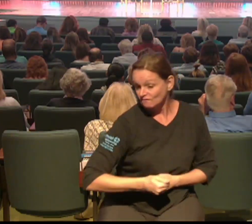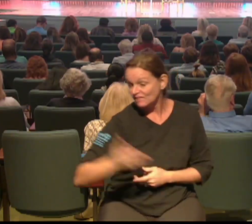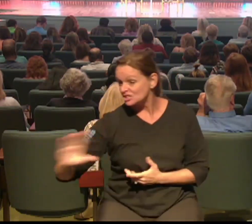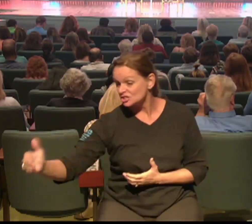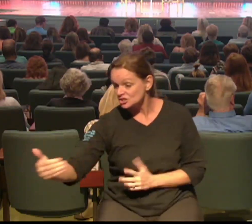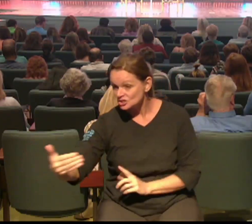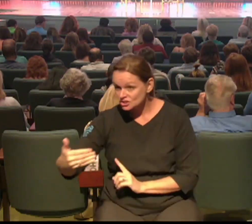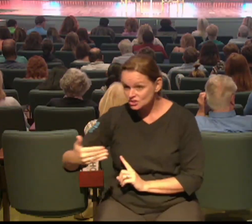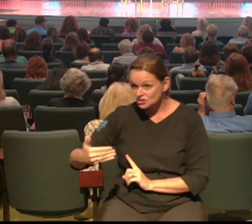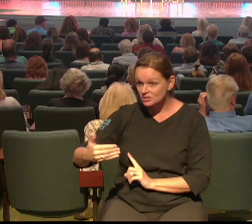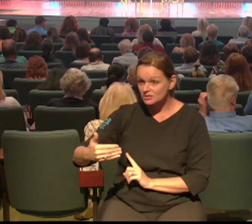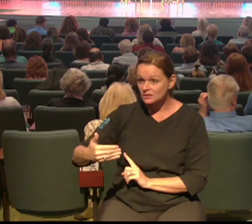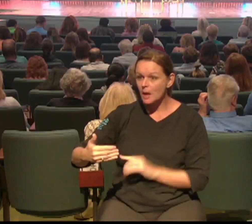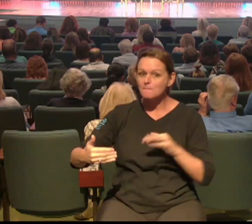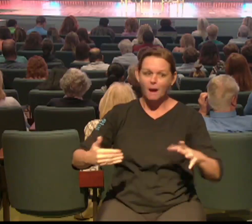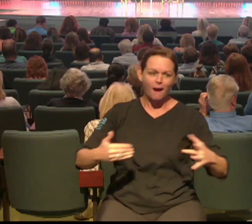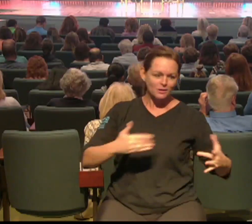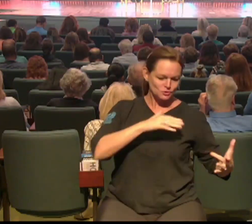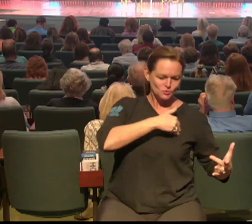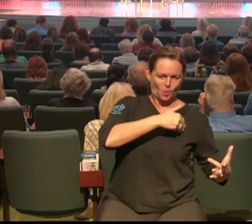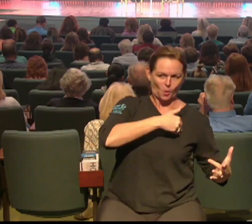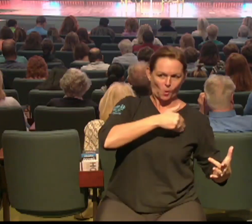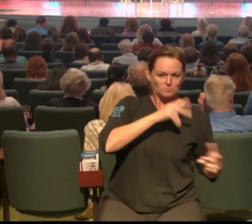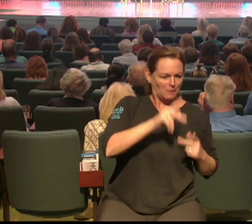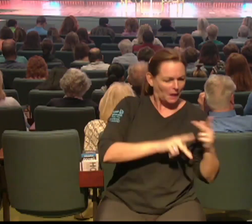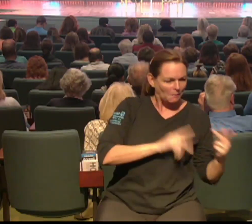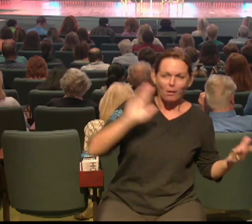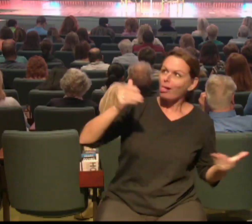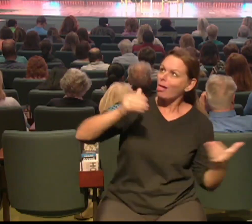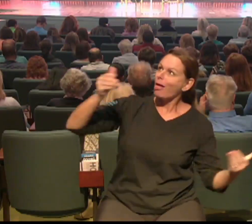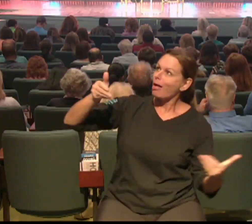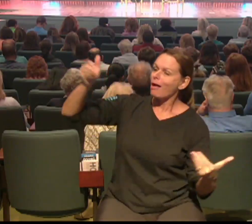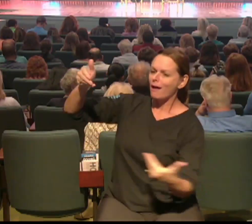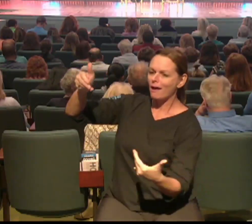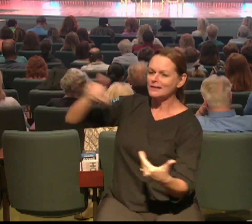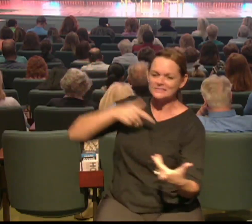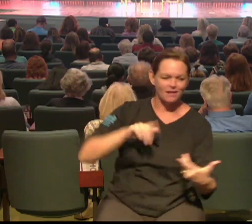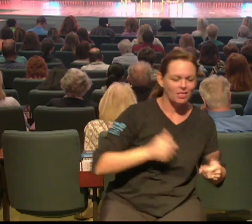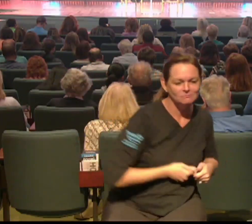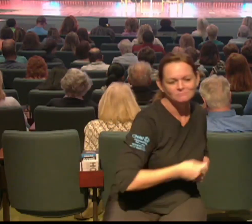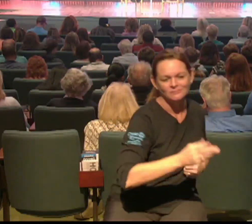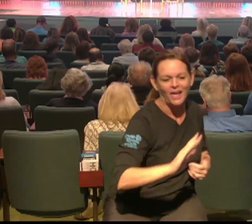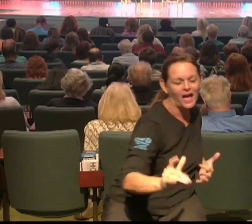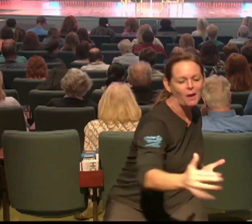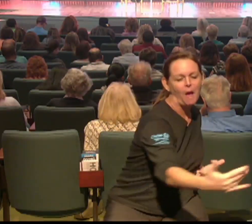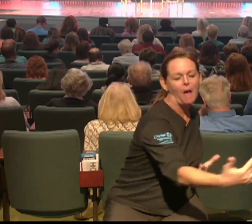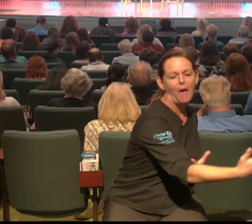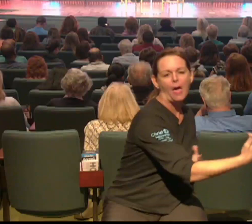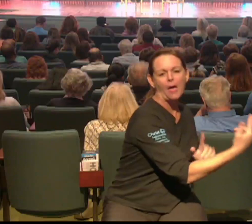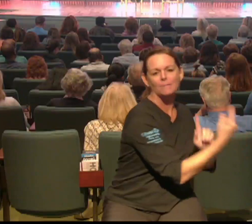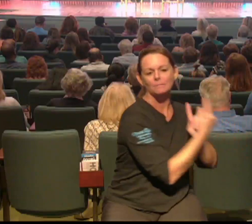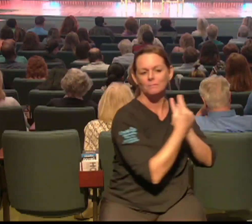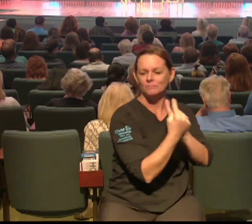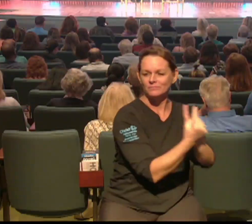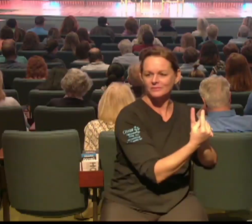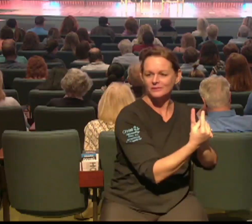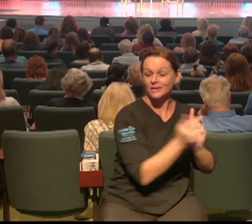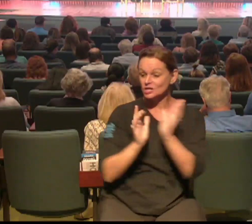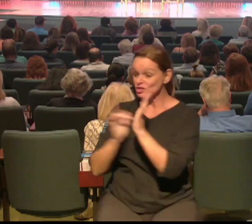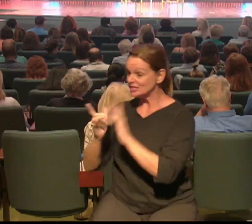you fishers of men, and so the title of my message today for all the guys is Jesus went fishing, so will I. Okay, so all you